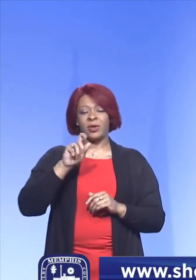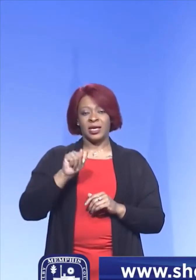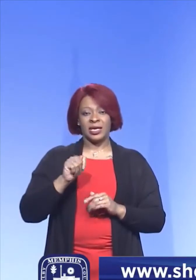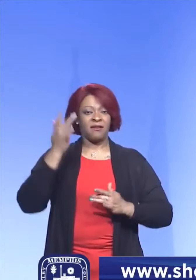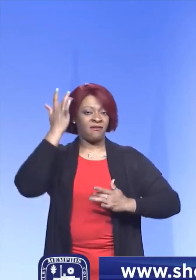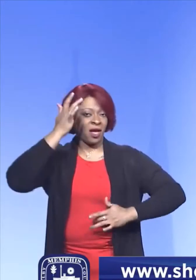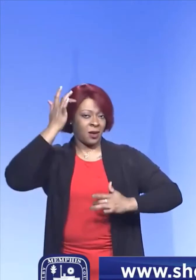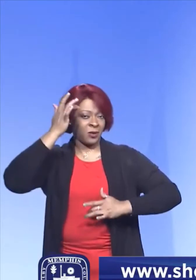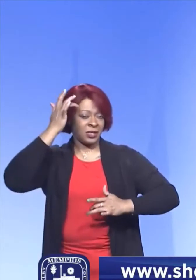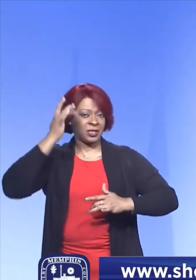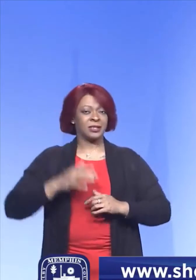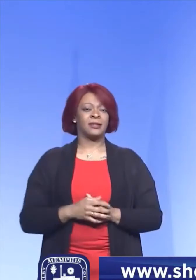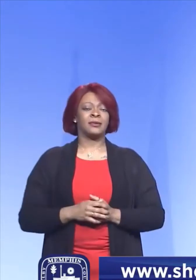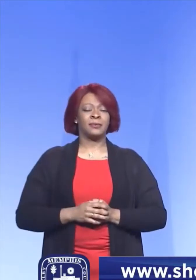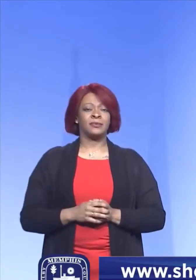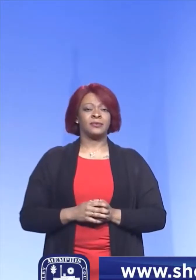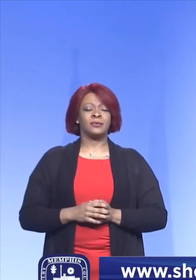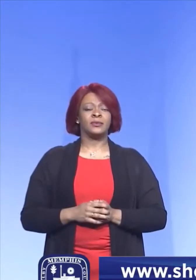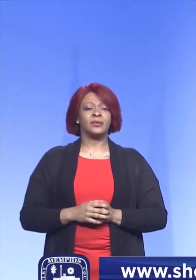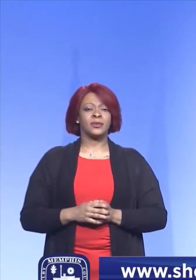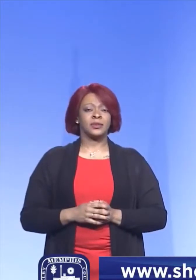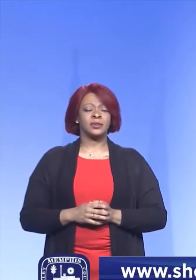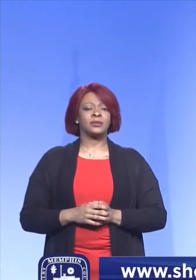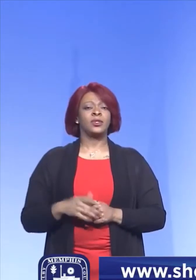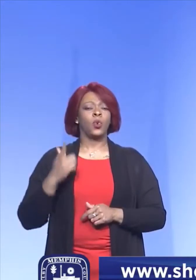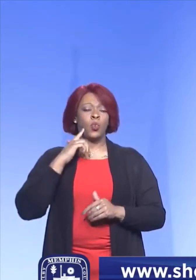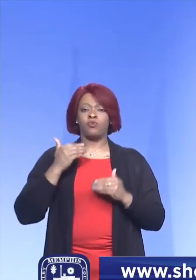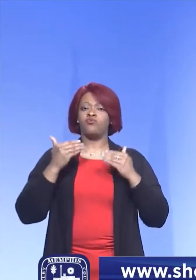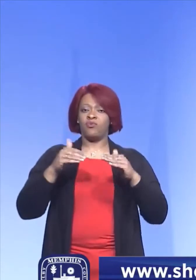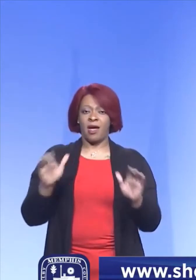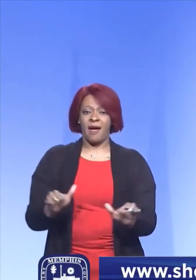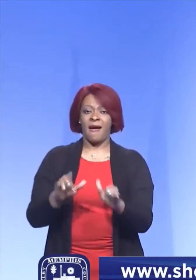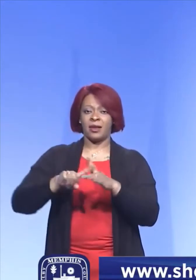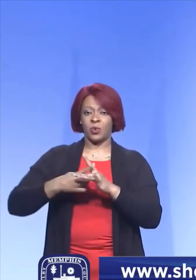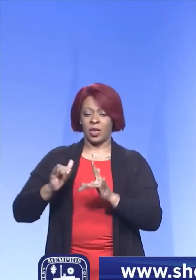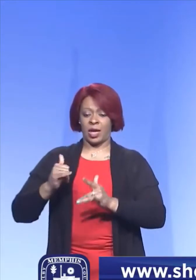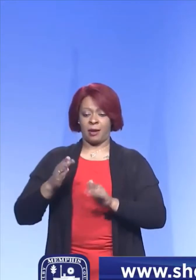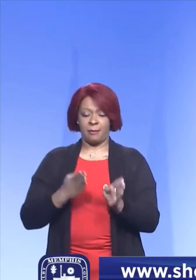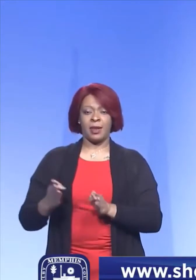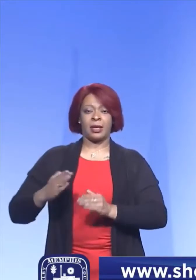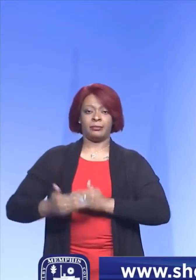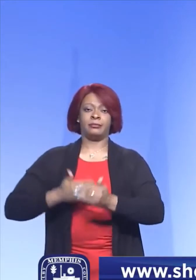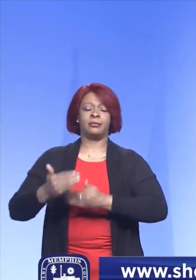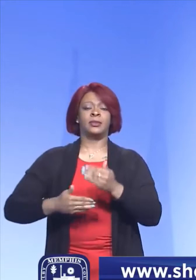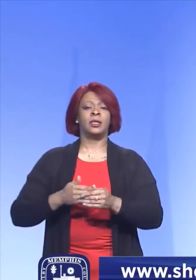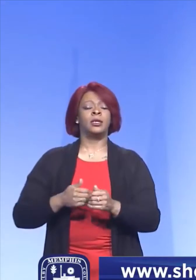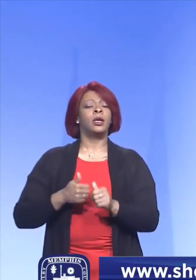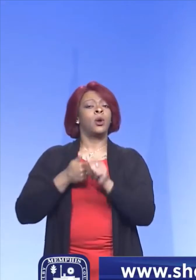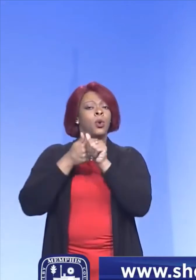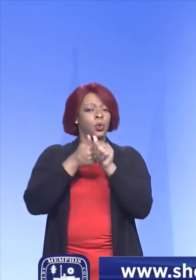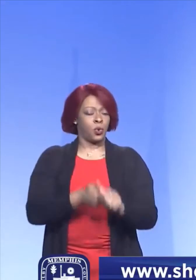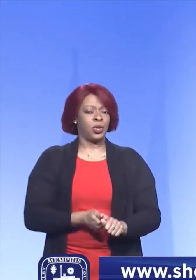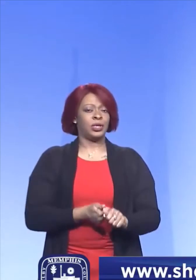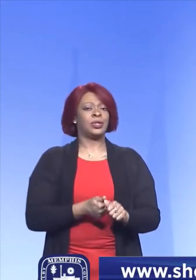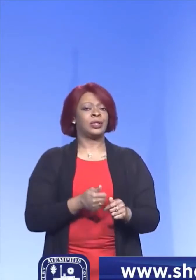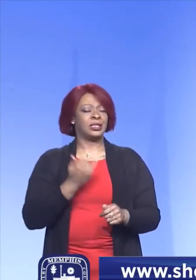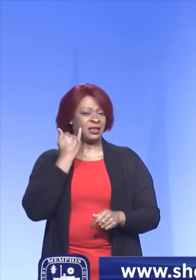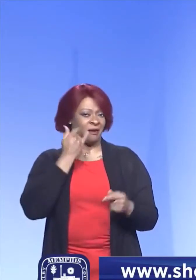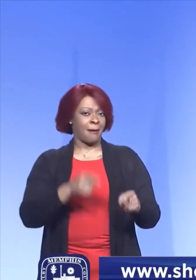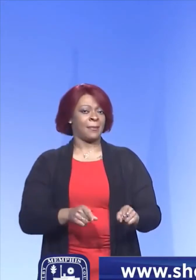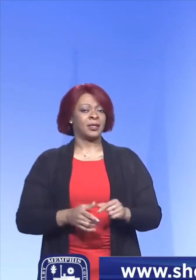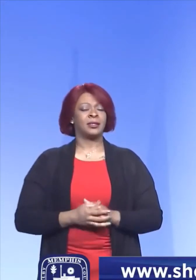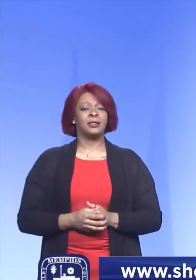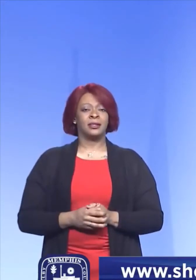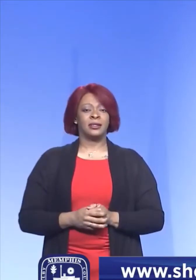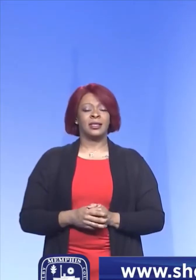and we will activate that plan accordingly, which